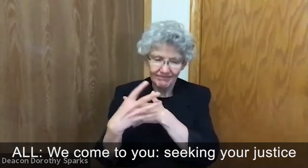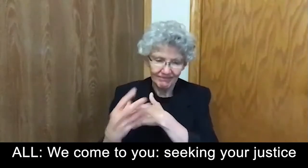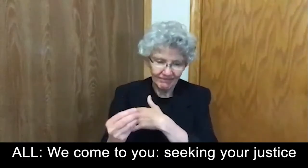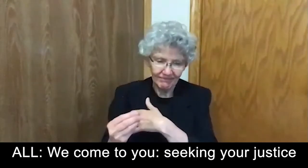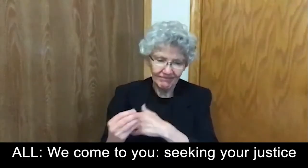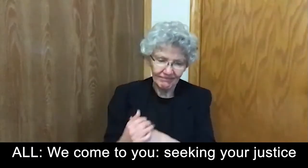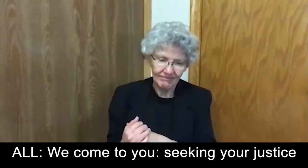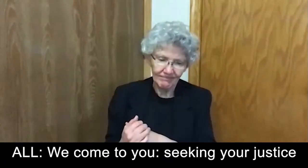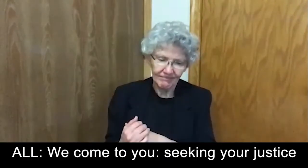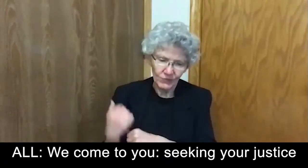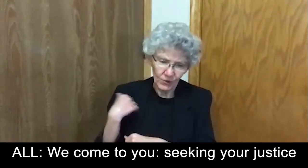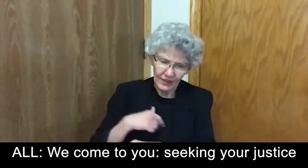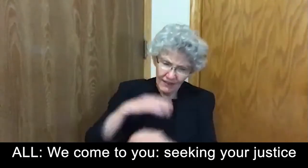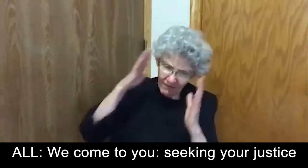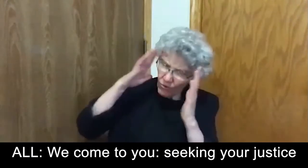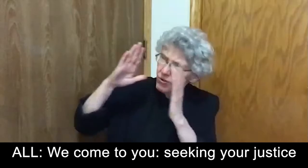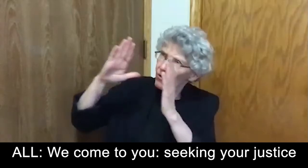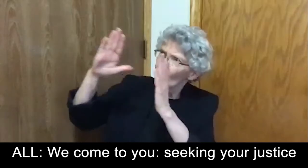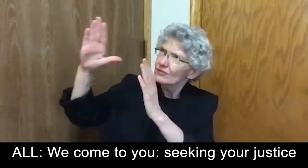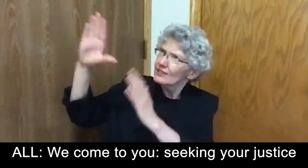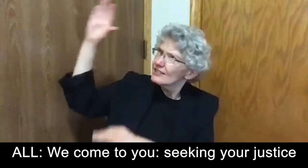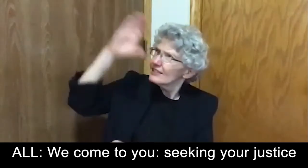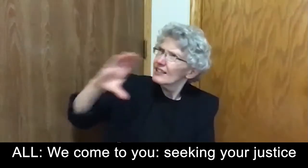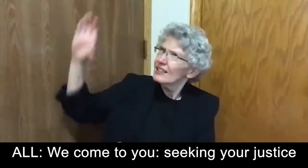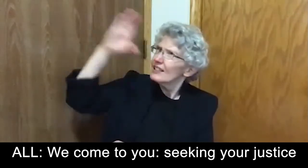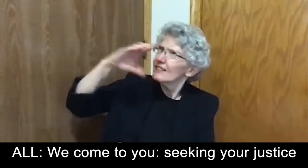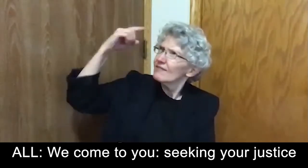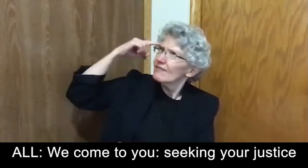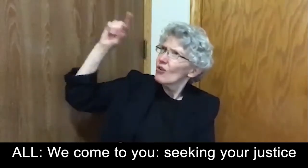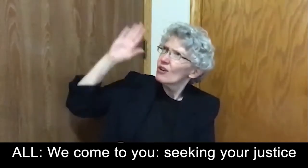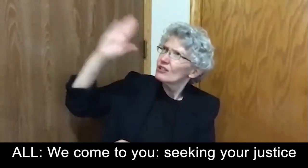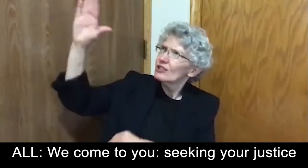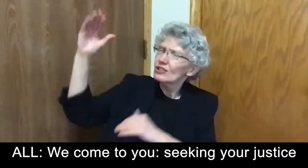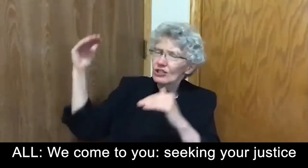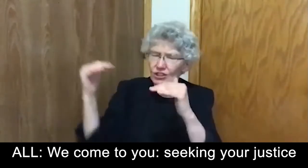all together we come to you seeking your justice